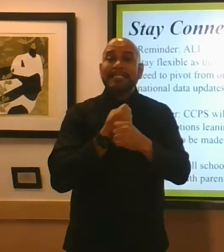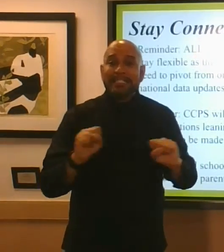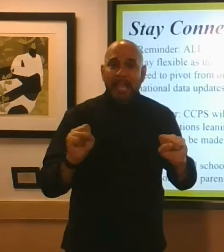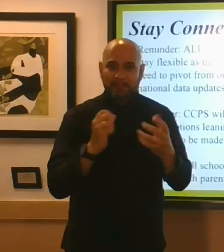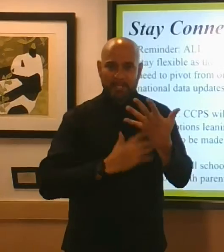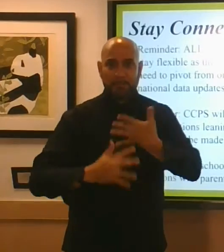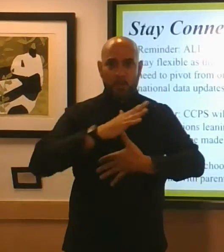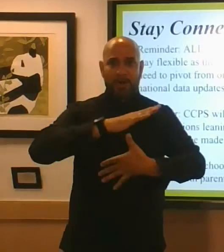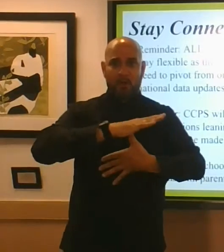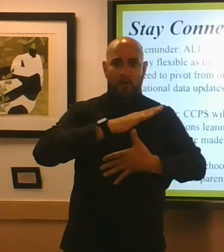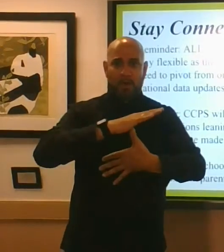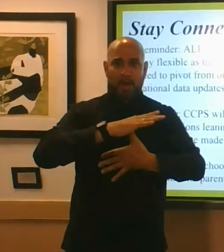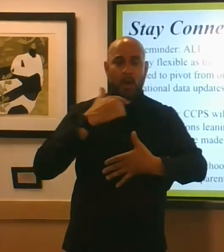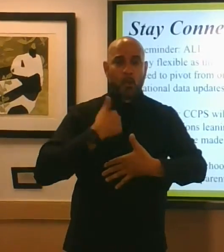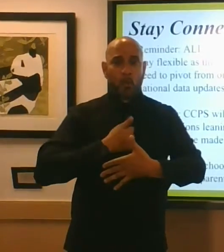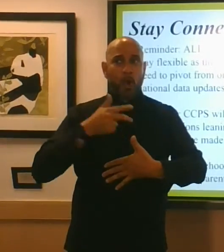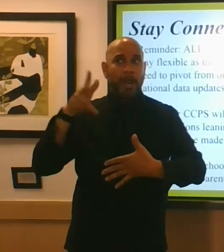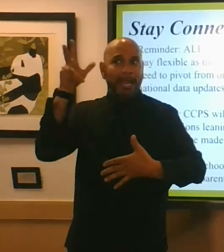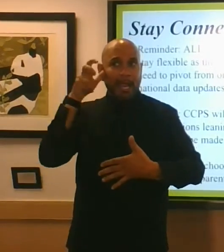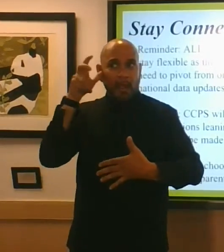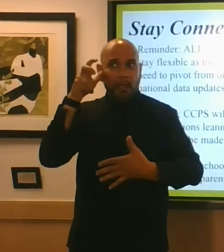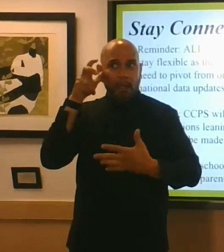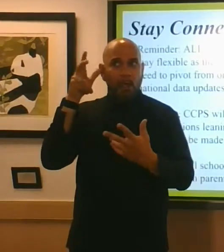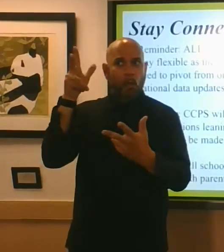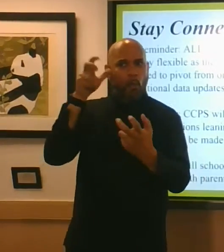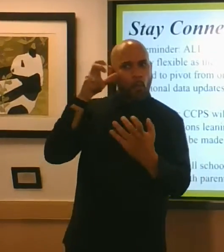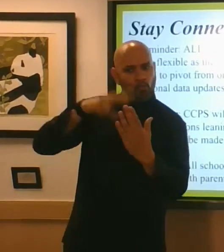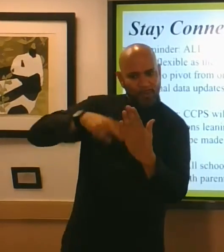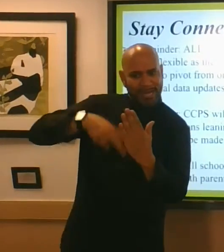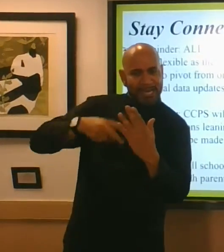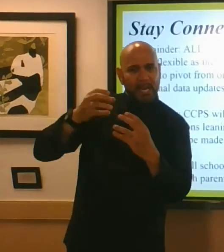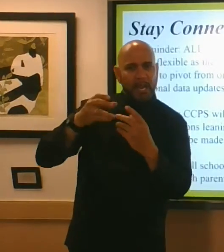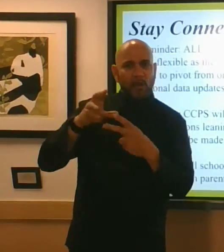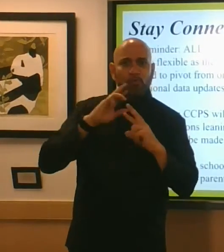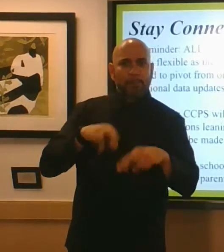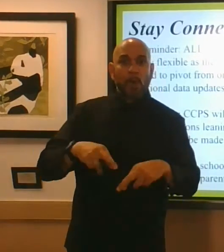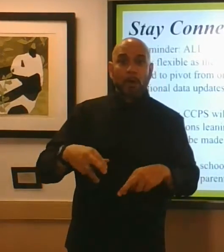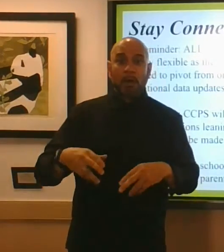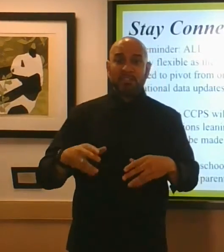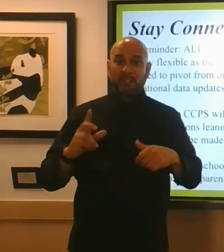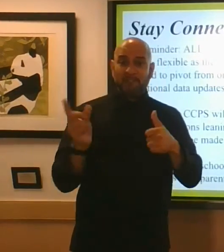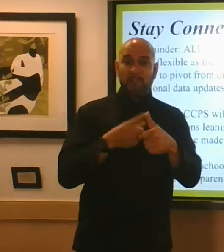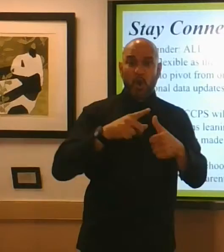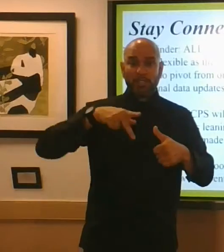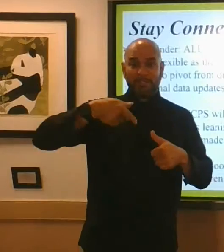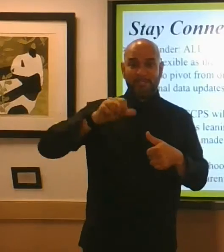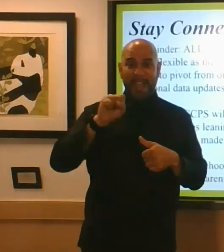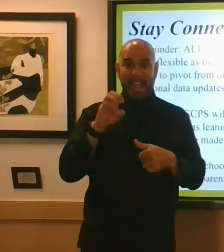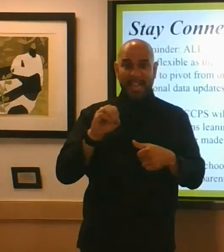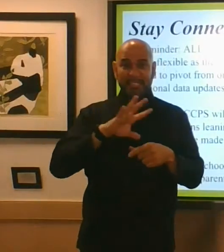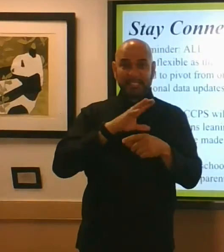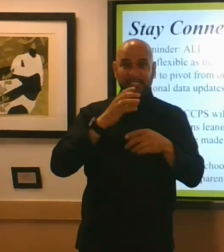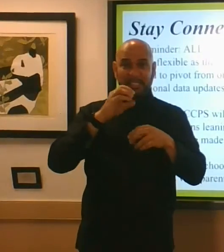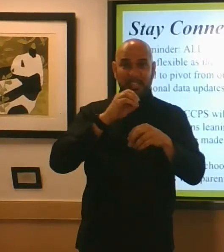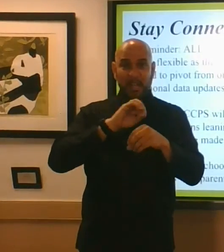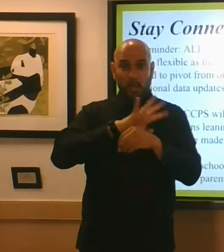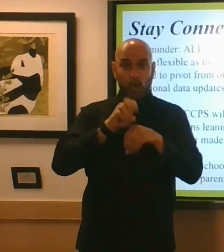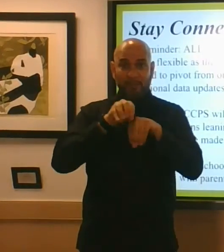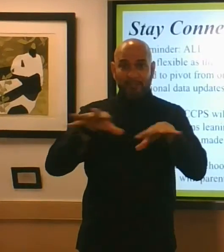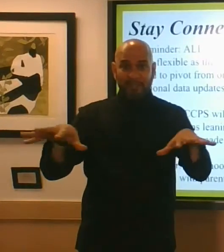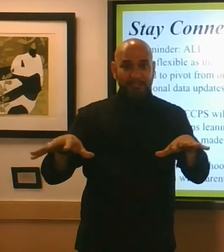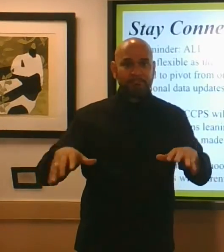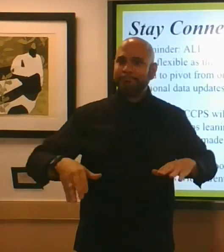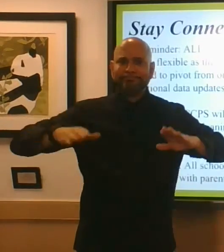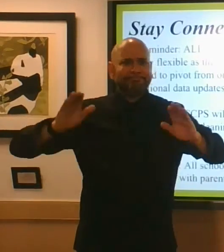most important we're hearing and reading the reports that we're not even out of the first phase of this pandemic cases are already spiking